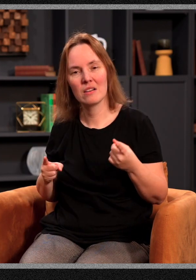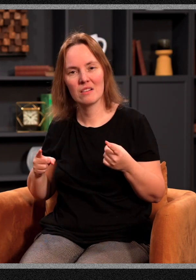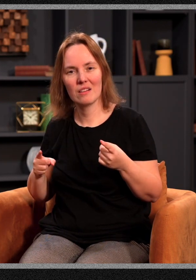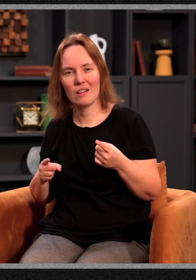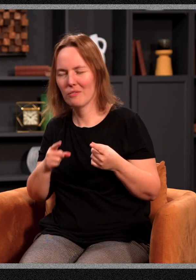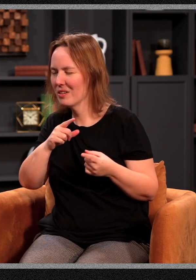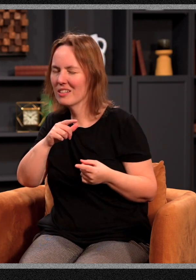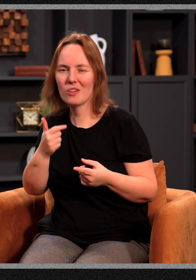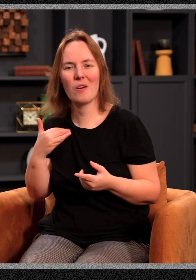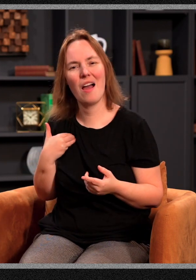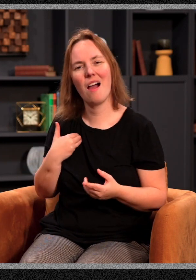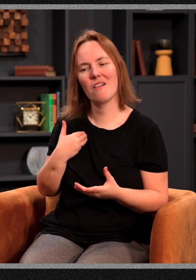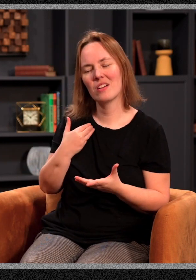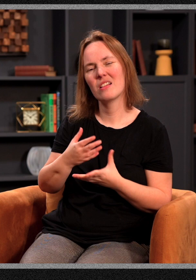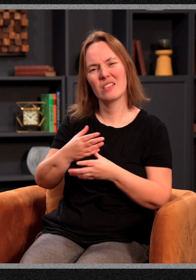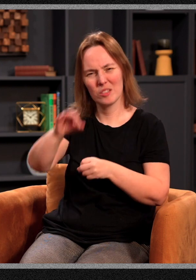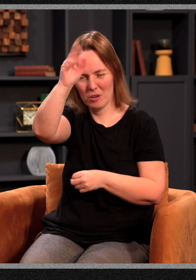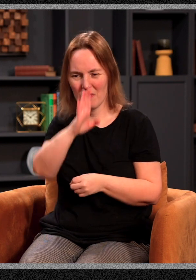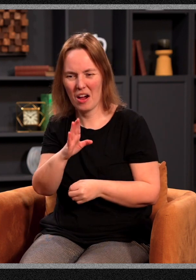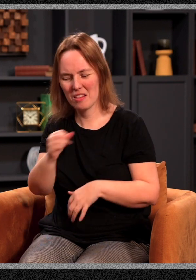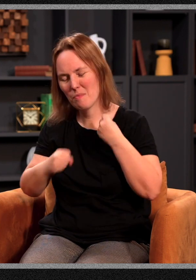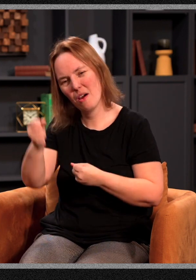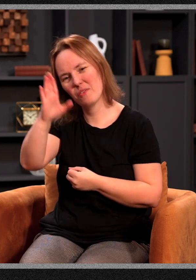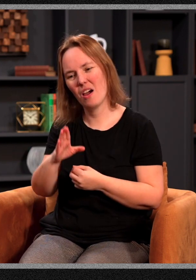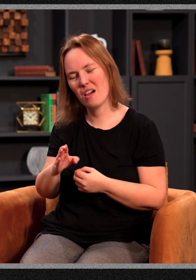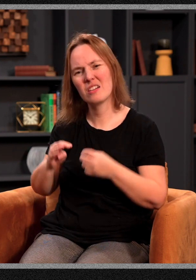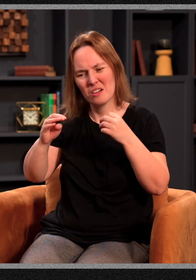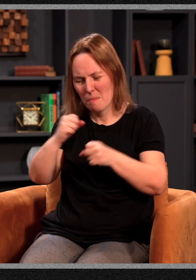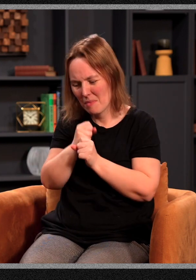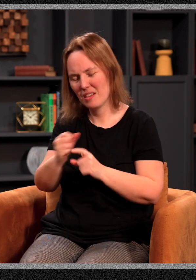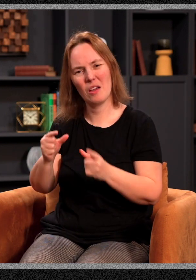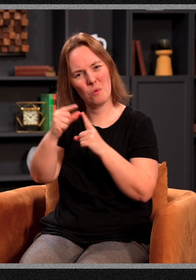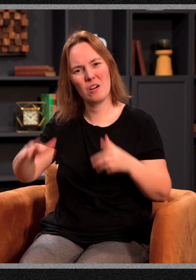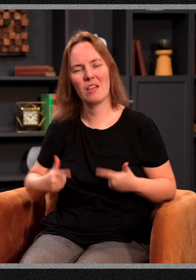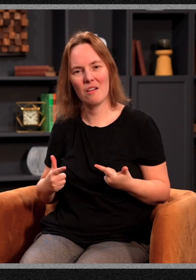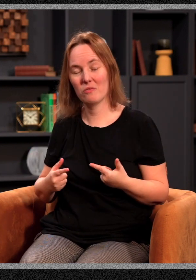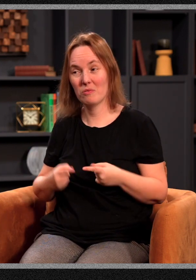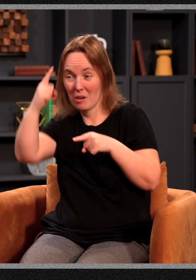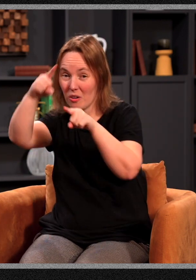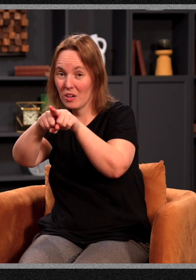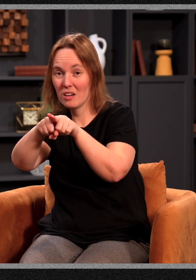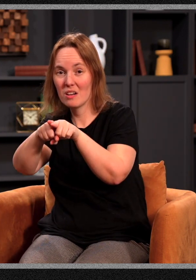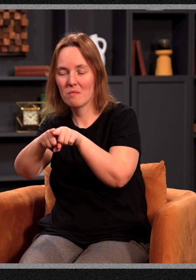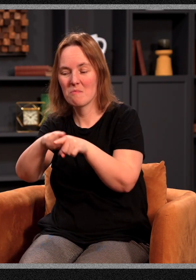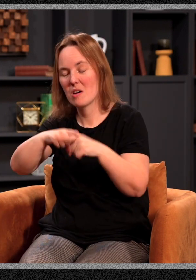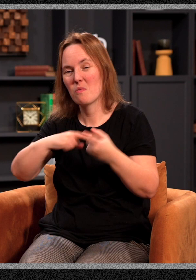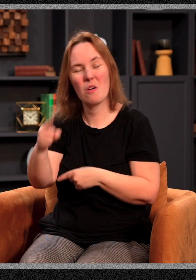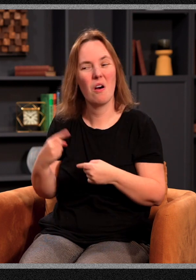But if we don't have the Spirit of God, the power of God to quicken that word and to make it alive, we may agree with it, but we'll always think in our